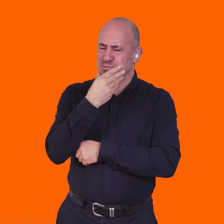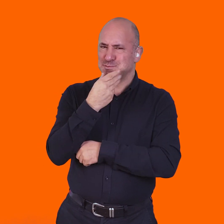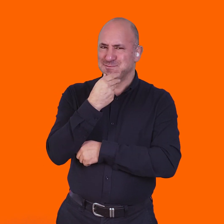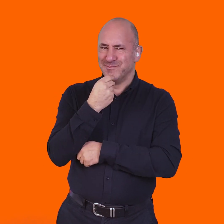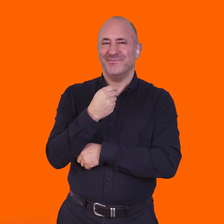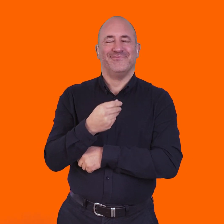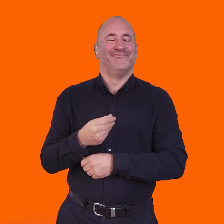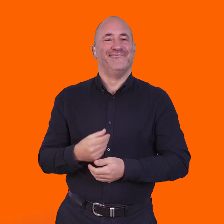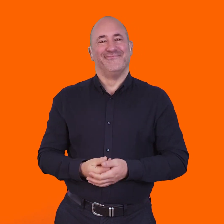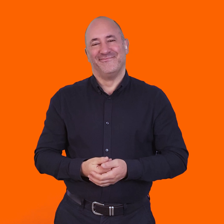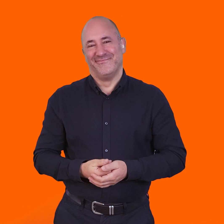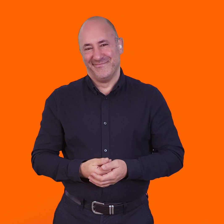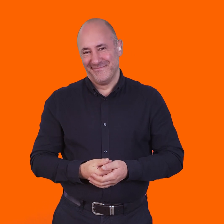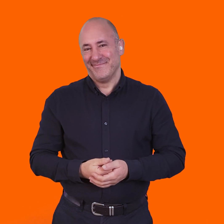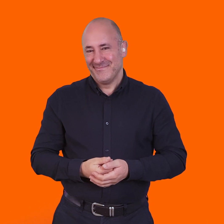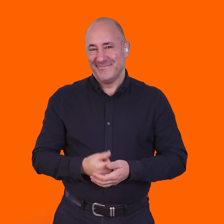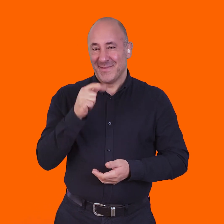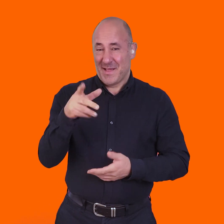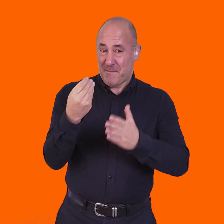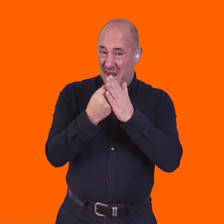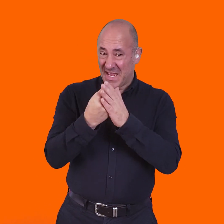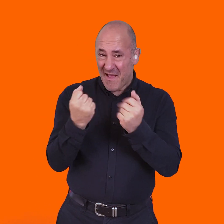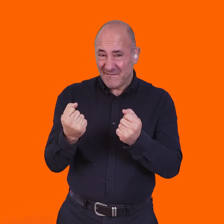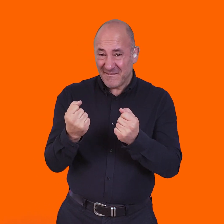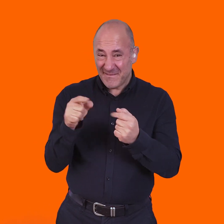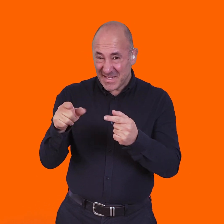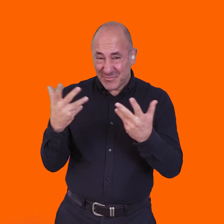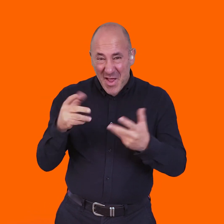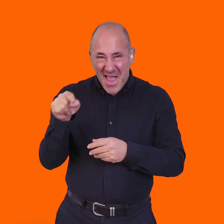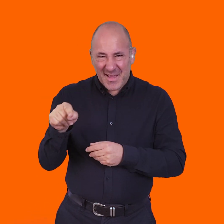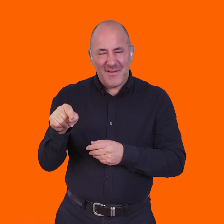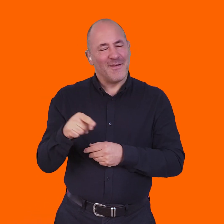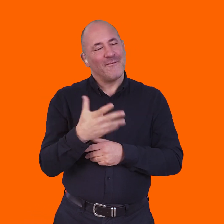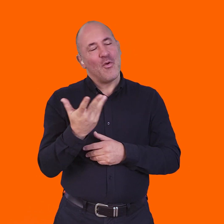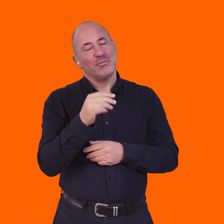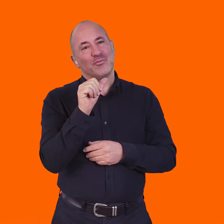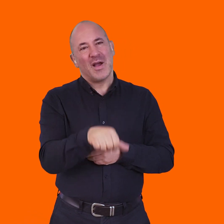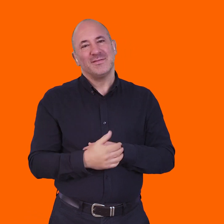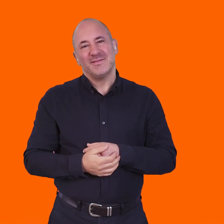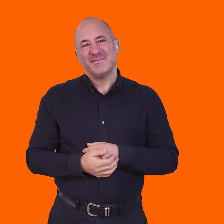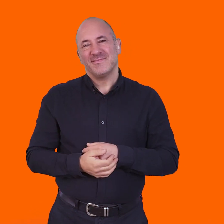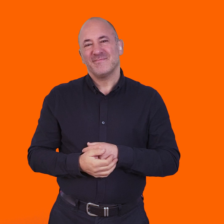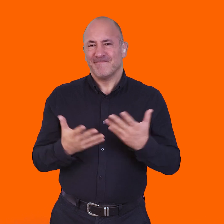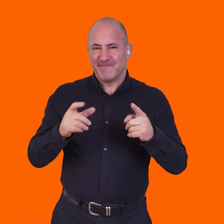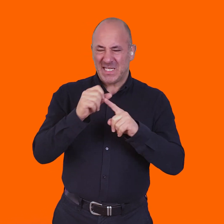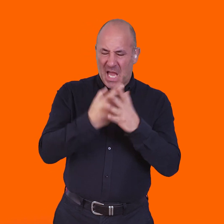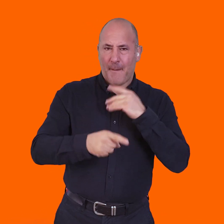equipment for war and, you know, that's where the money was and that's where they use it. So, you know, disabled people and